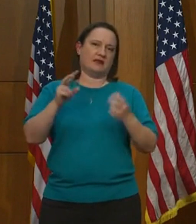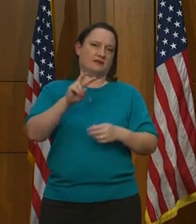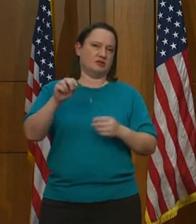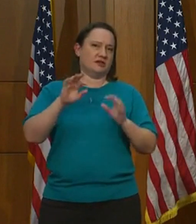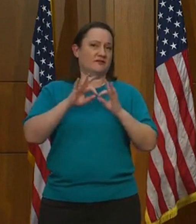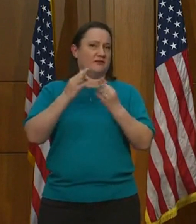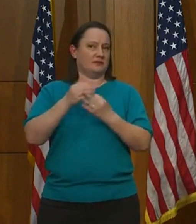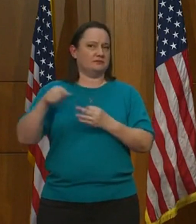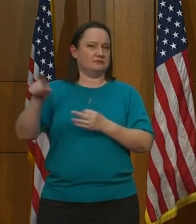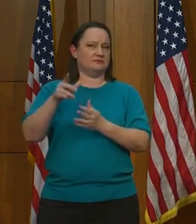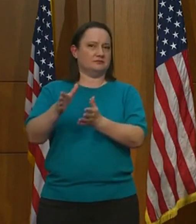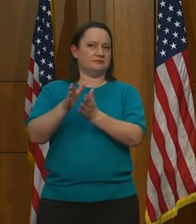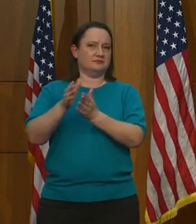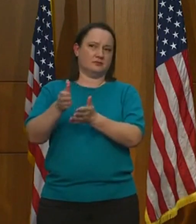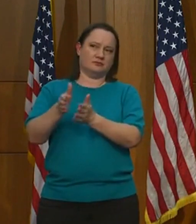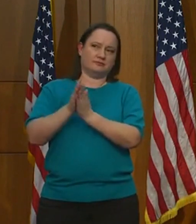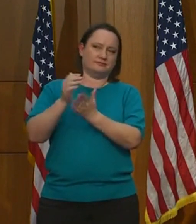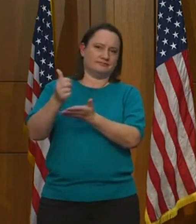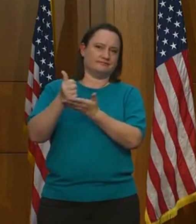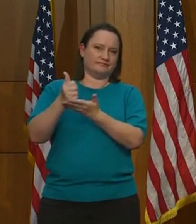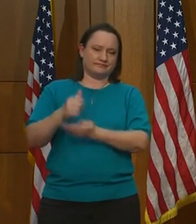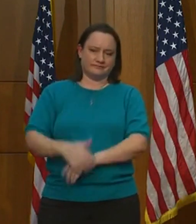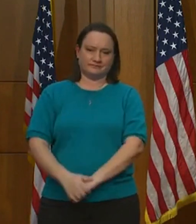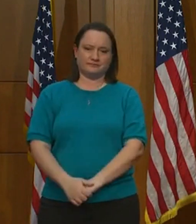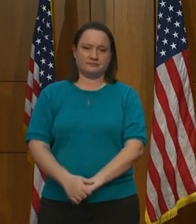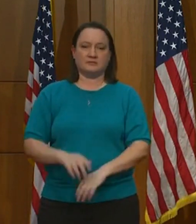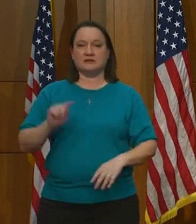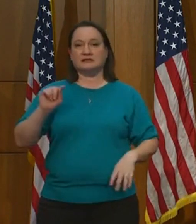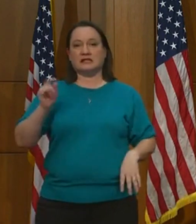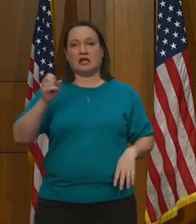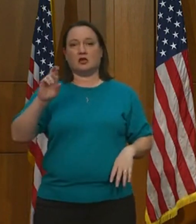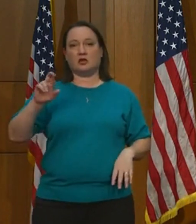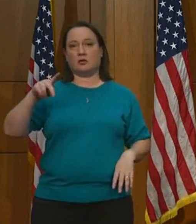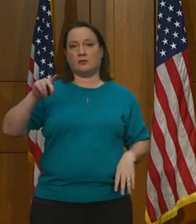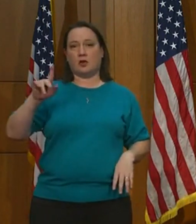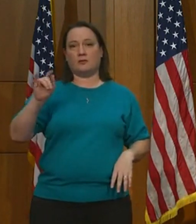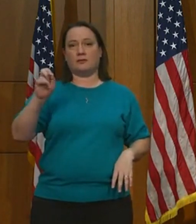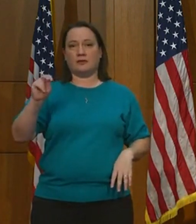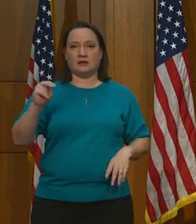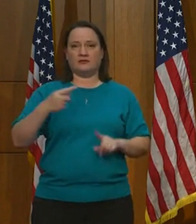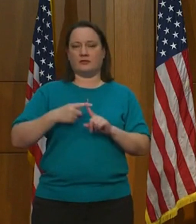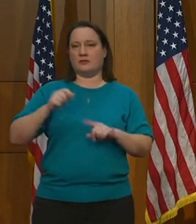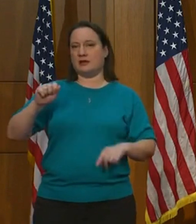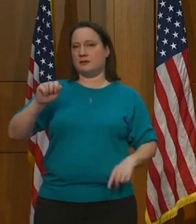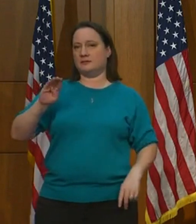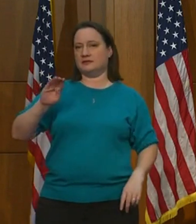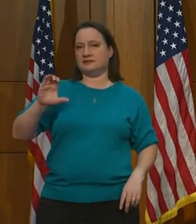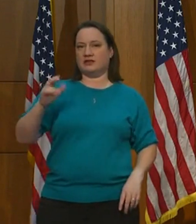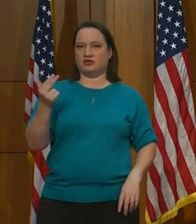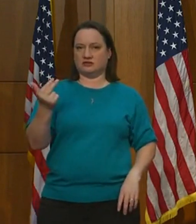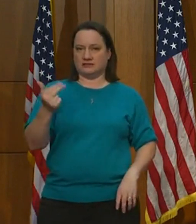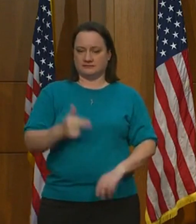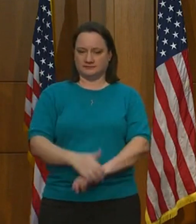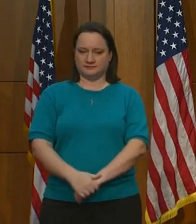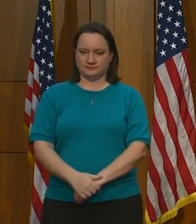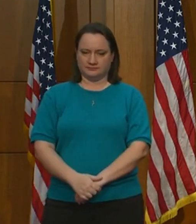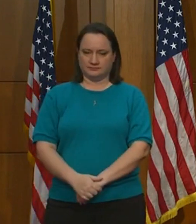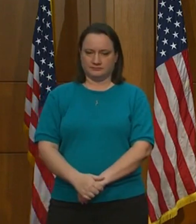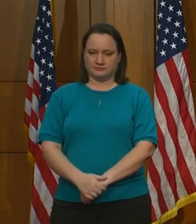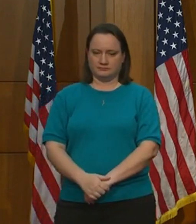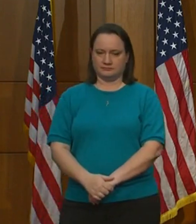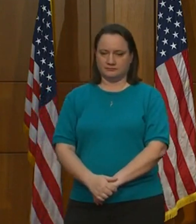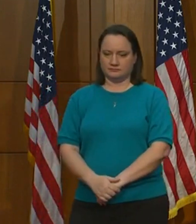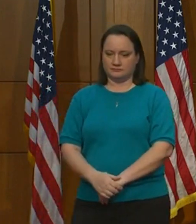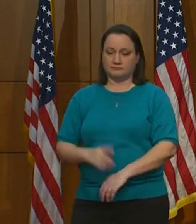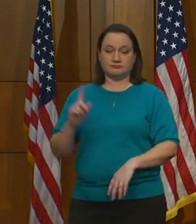I have Taylor Coleman with ABC 13. Hi, Governor. My question is, if nursing homes